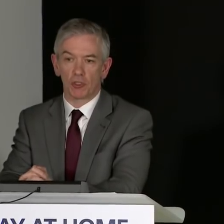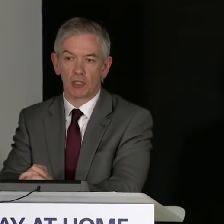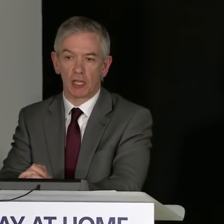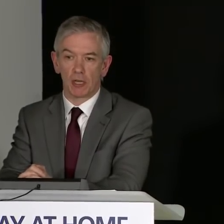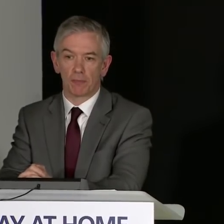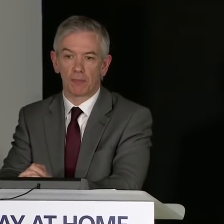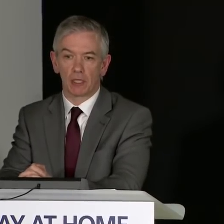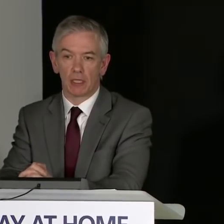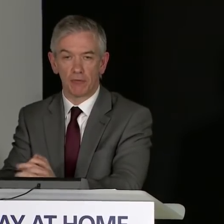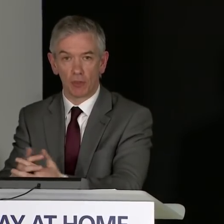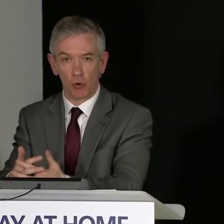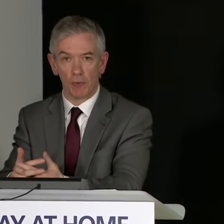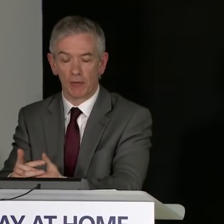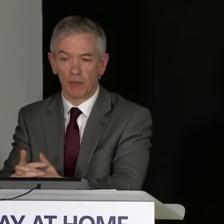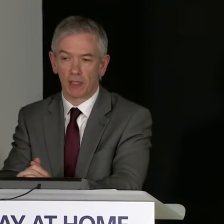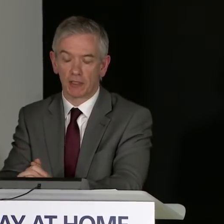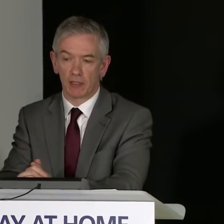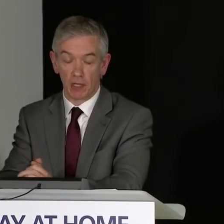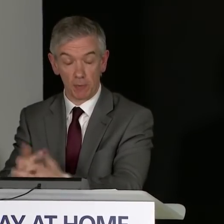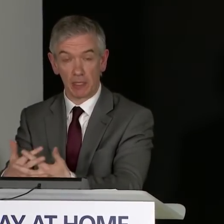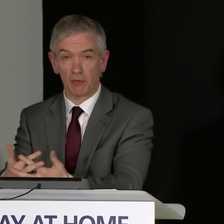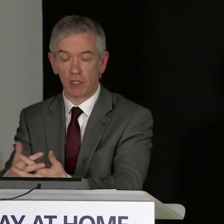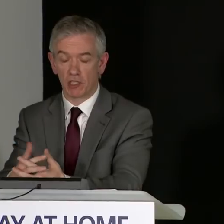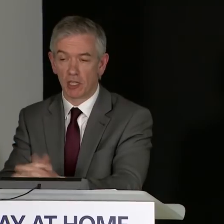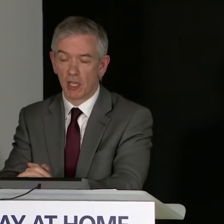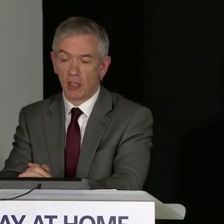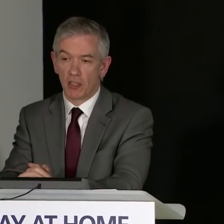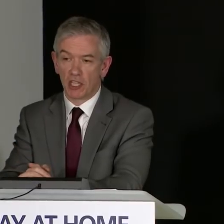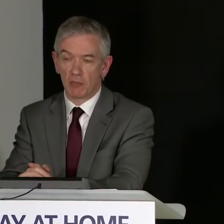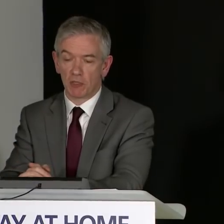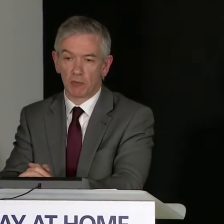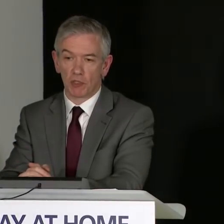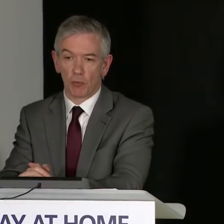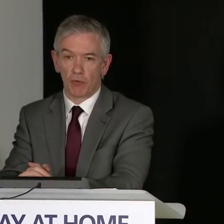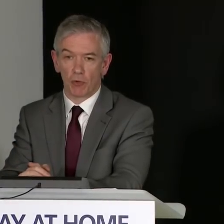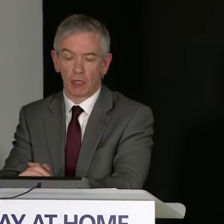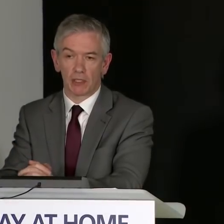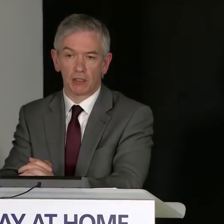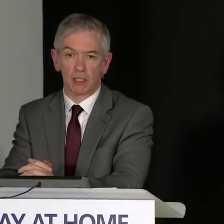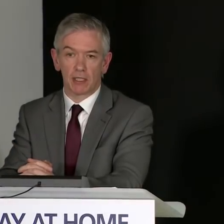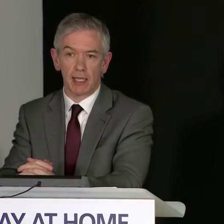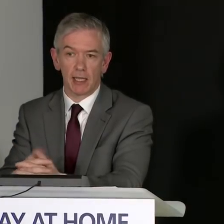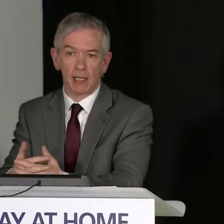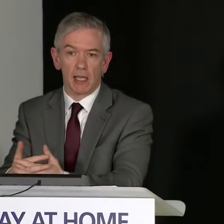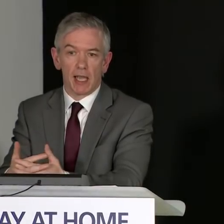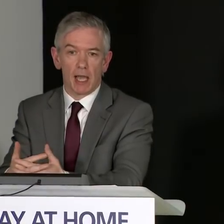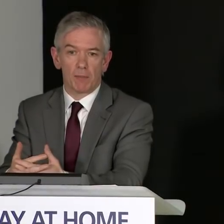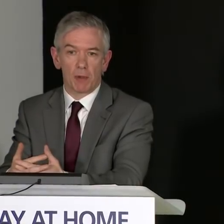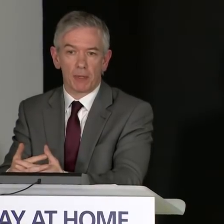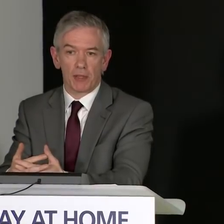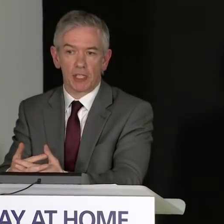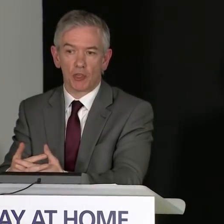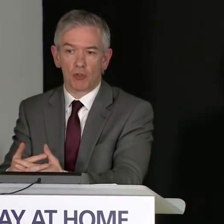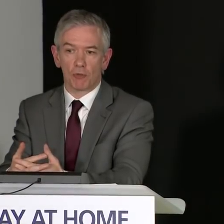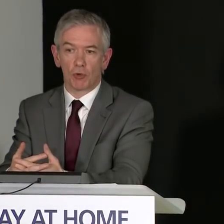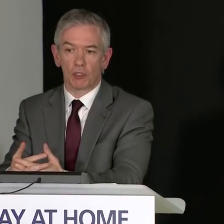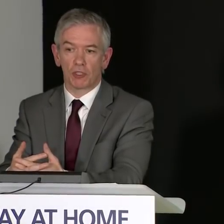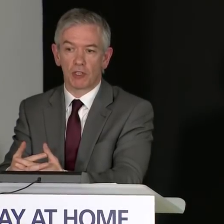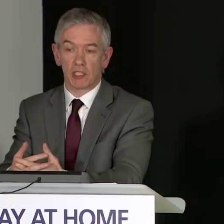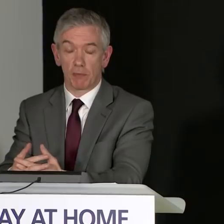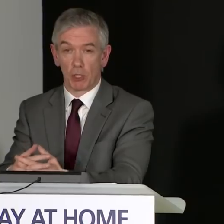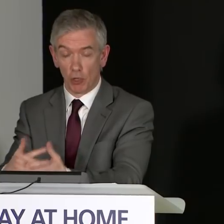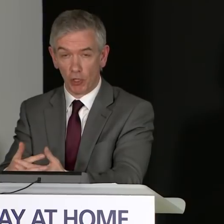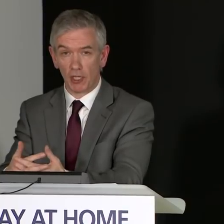people should leave their home if they develop any of these three symptoms that we've outlined today but I think it's also